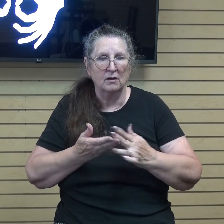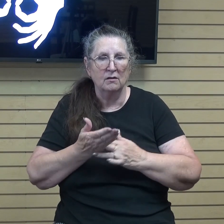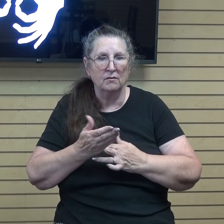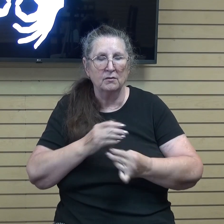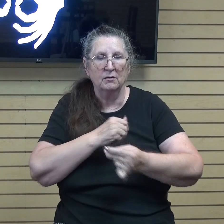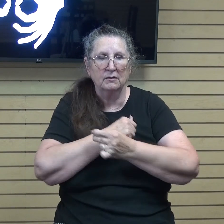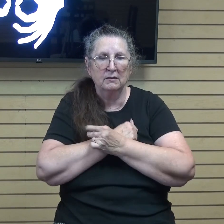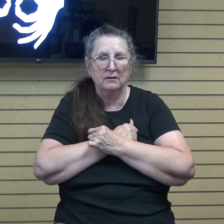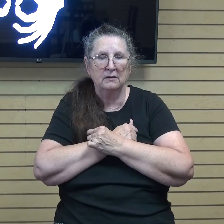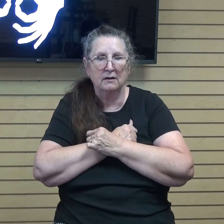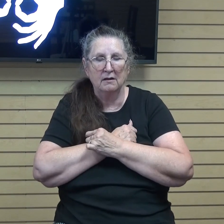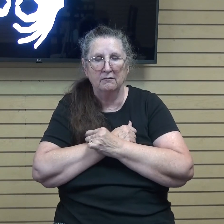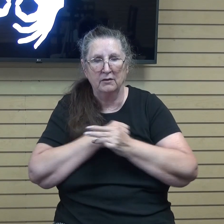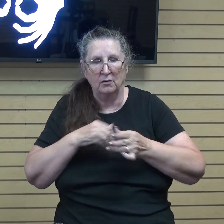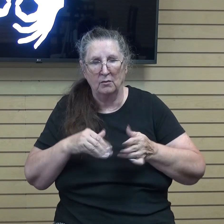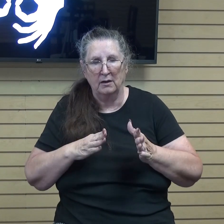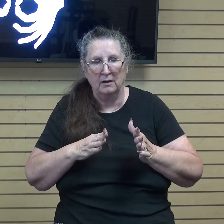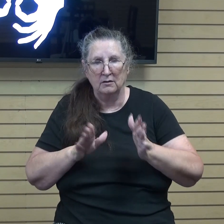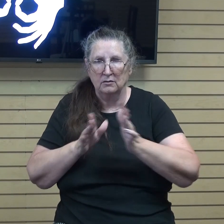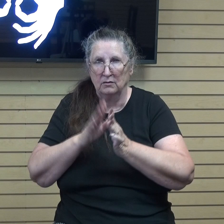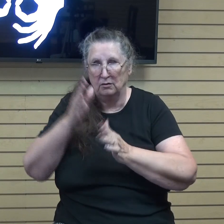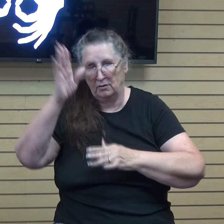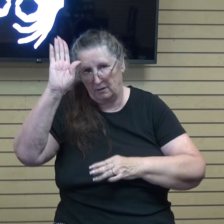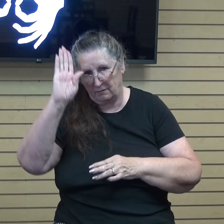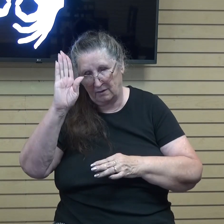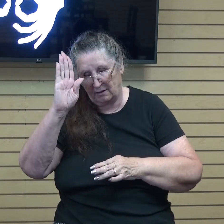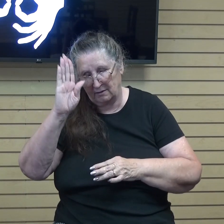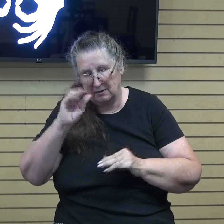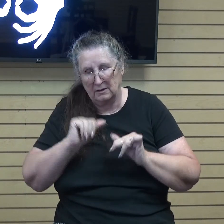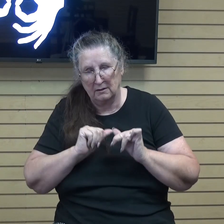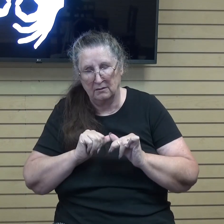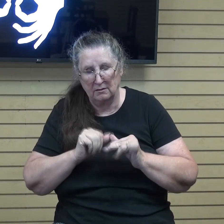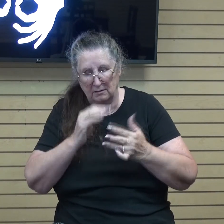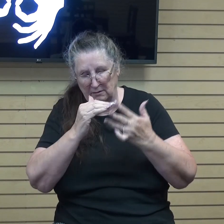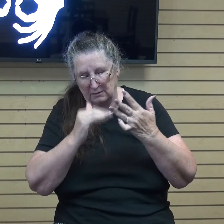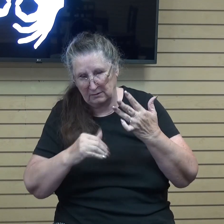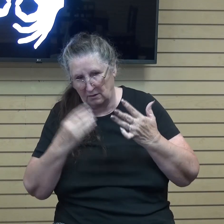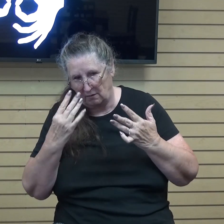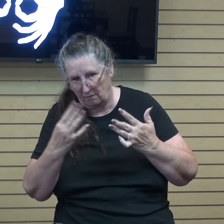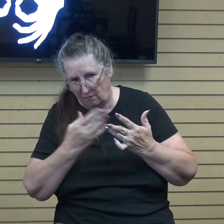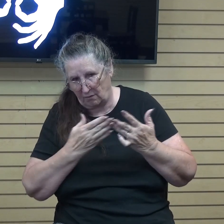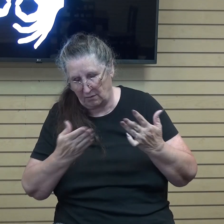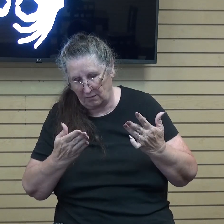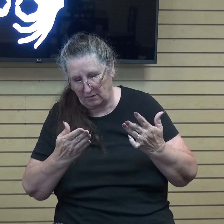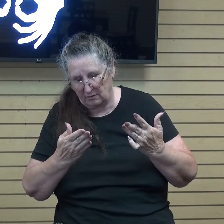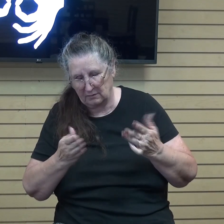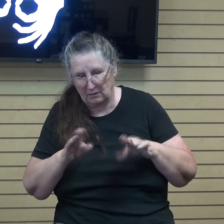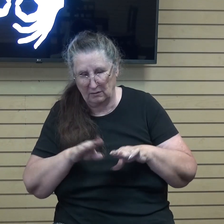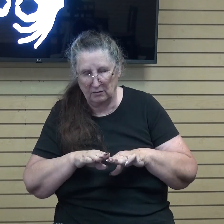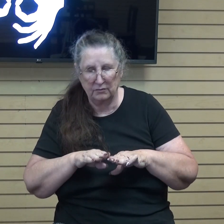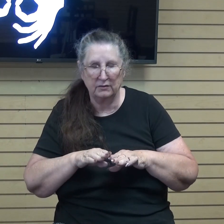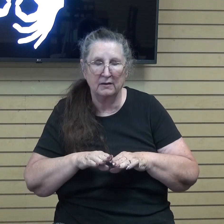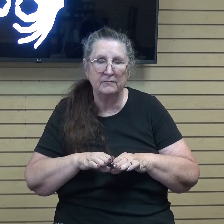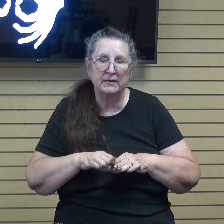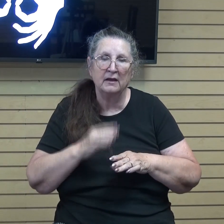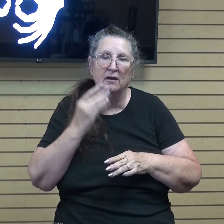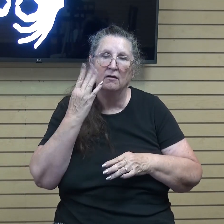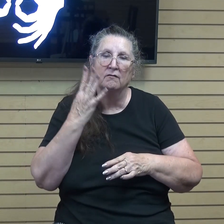to the glory of God. And he goes on to list four things, I'm closing here, four things that are